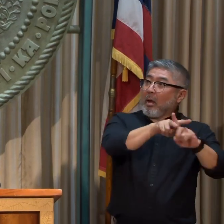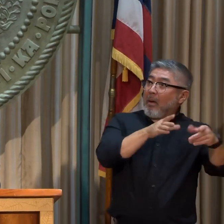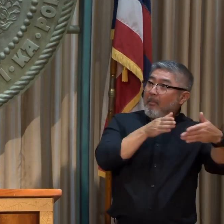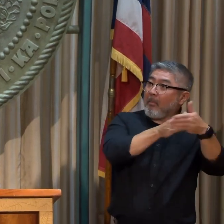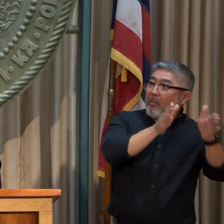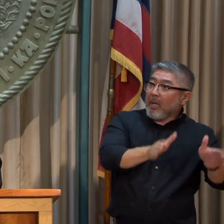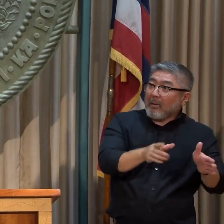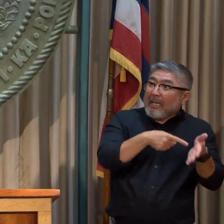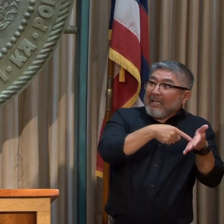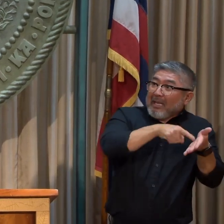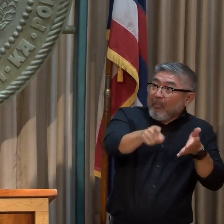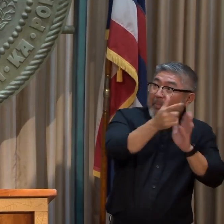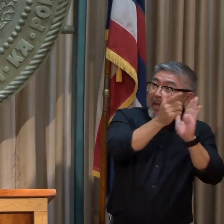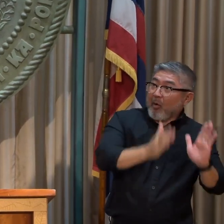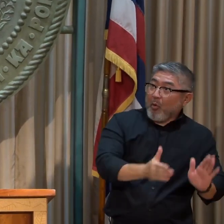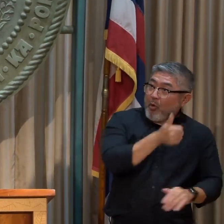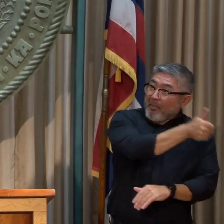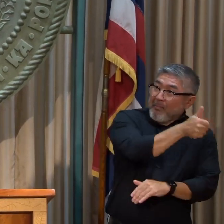That's correct.